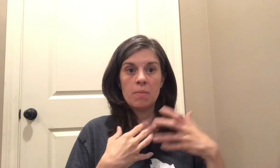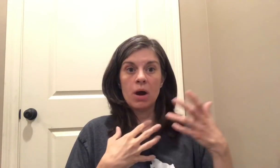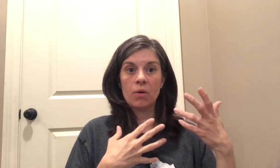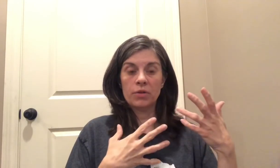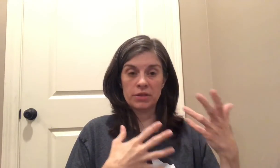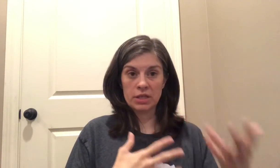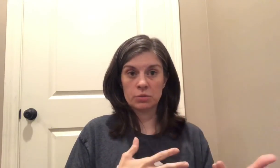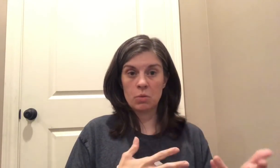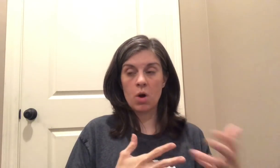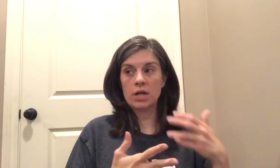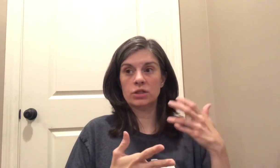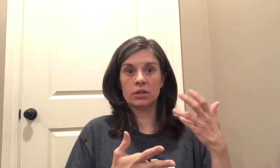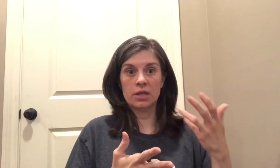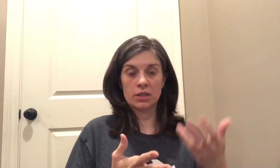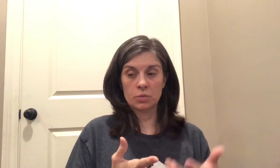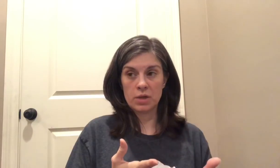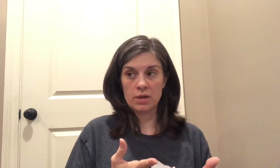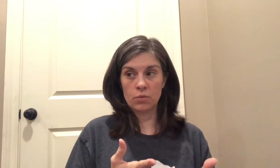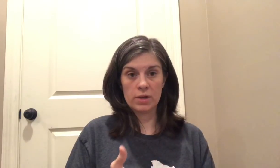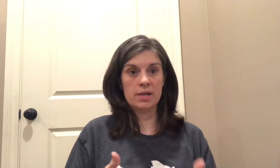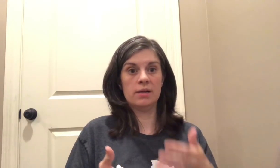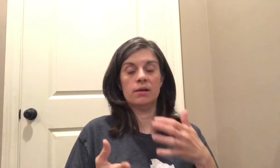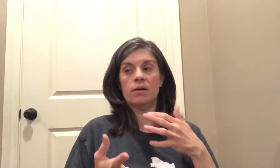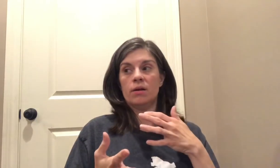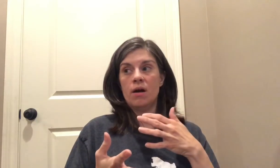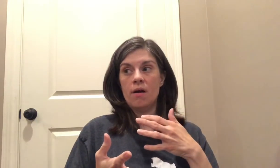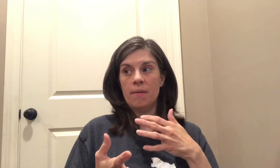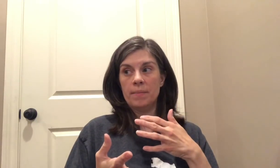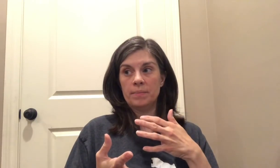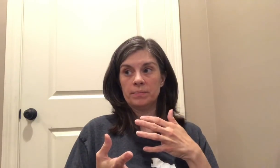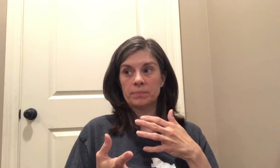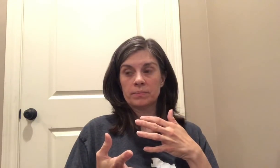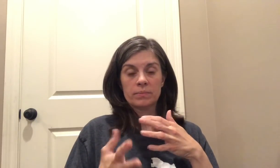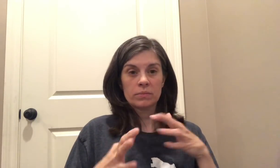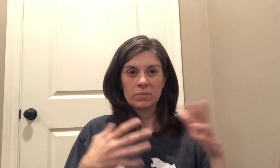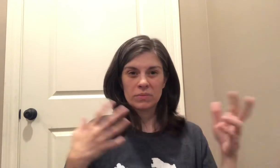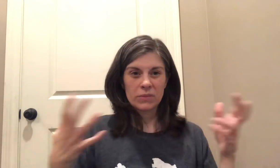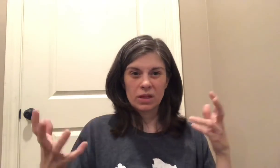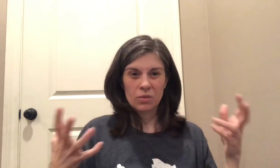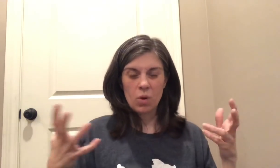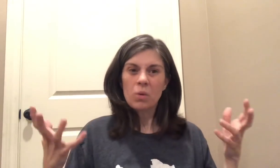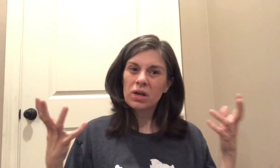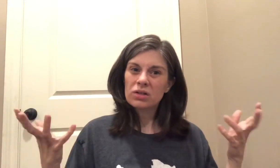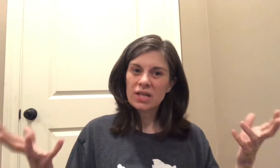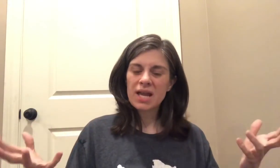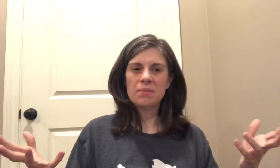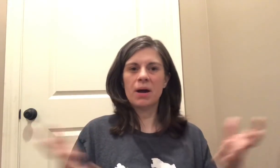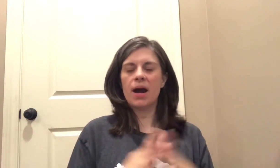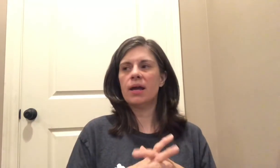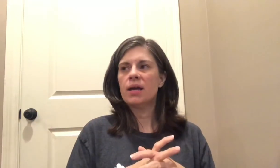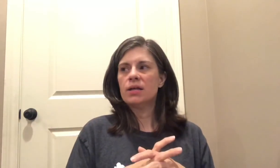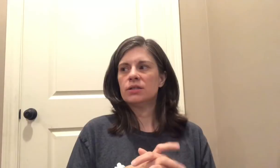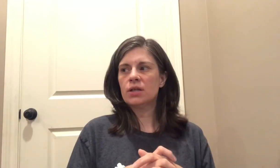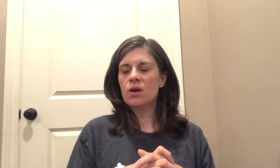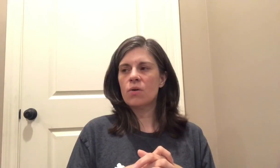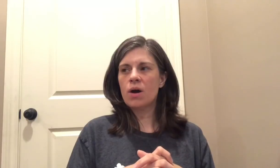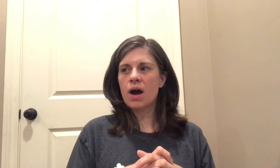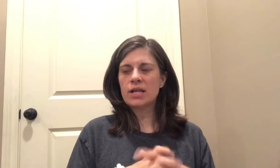about the things we watch the things we read um what we're entertained by so I